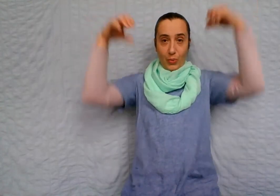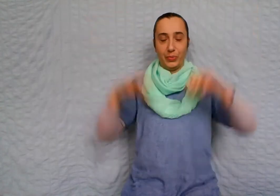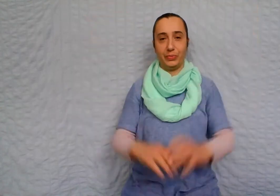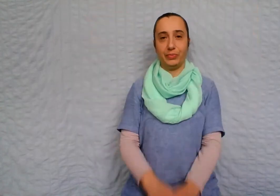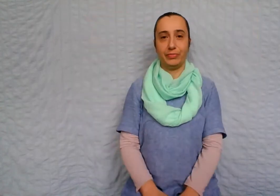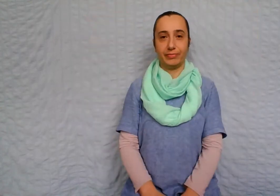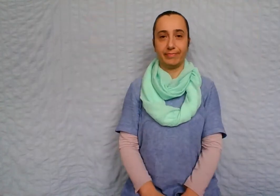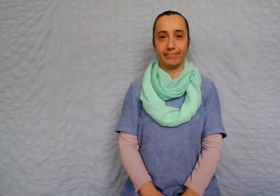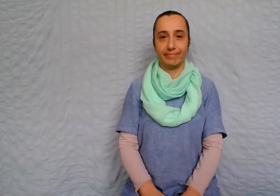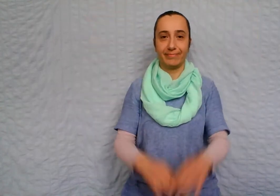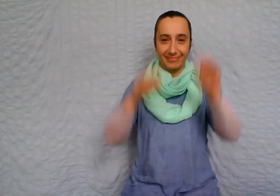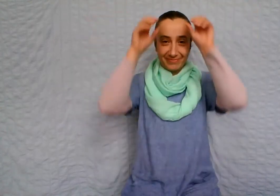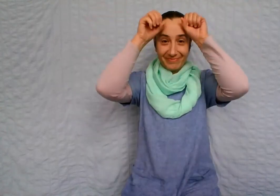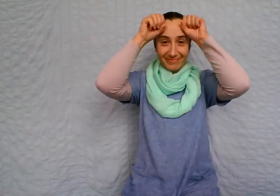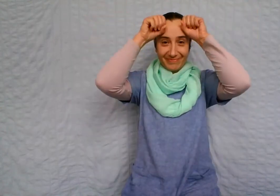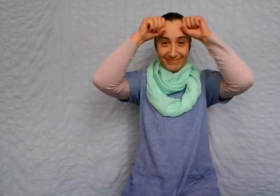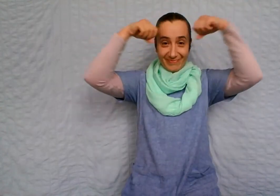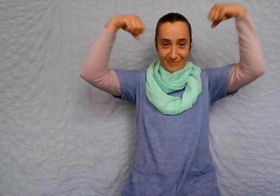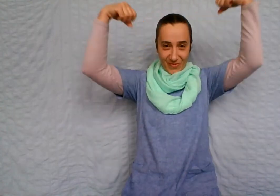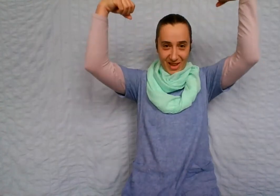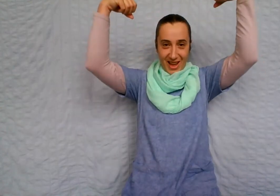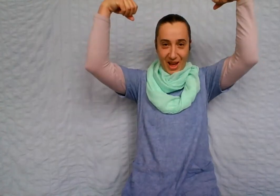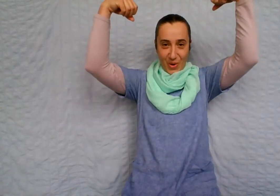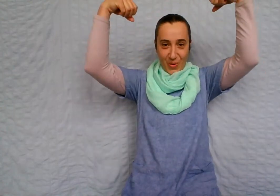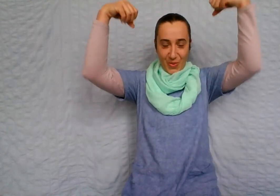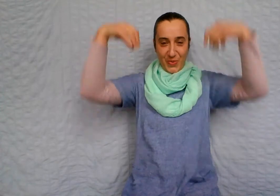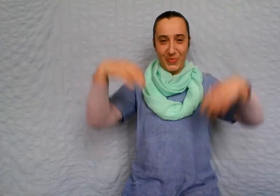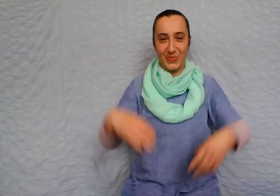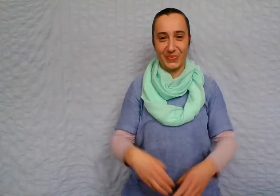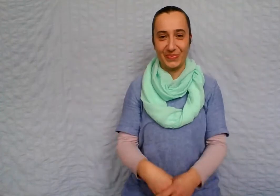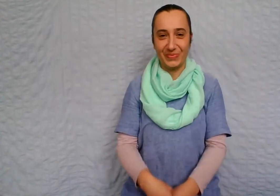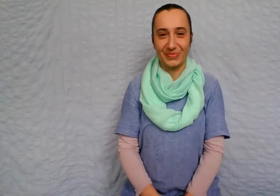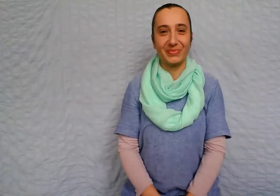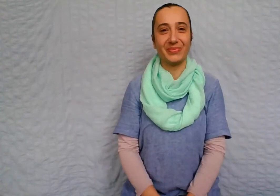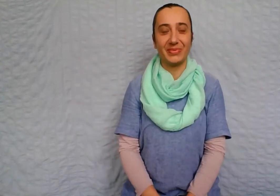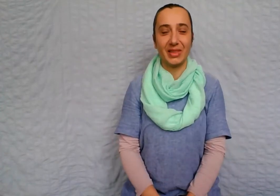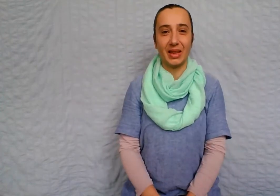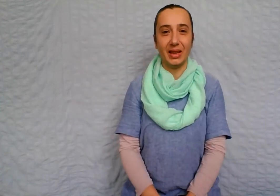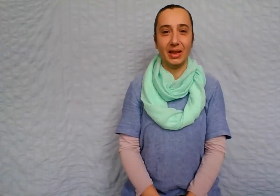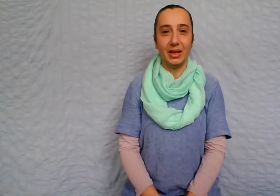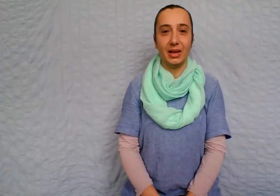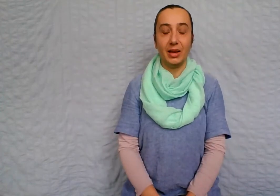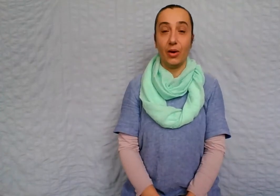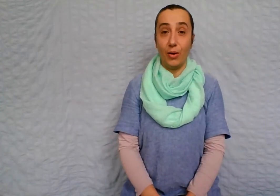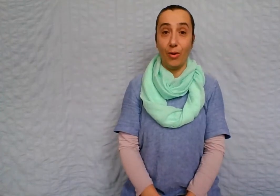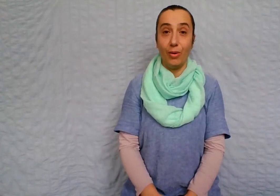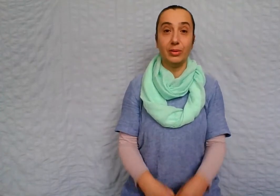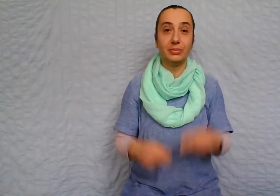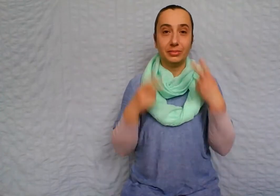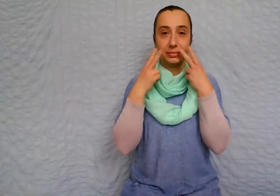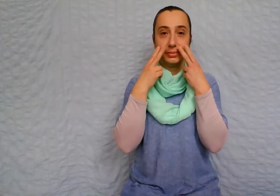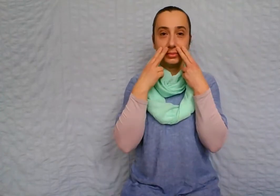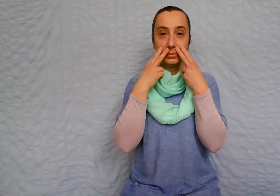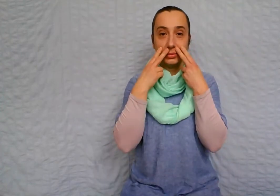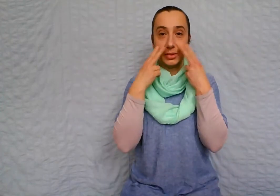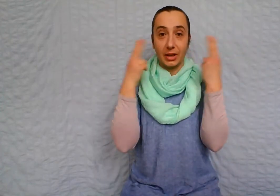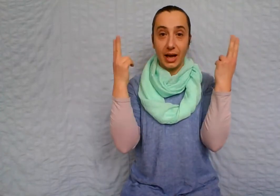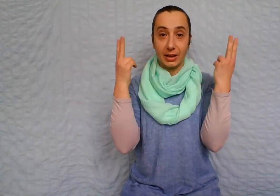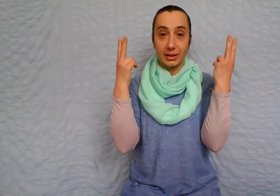cow or cat,